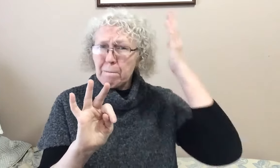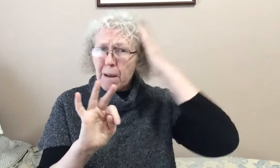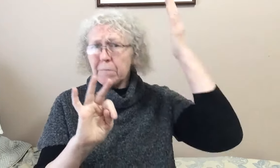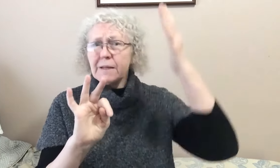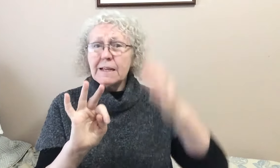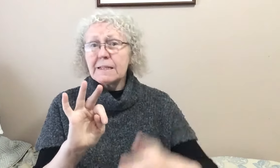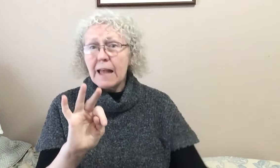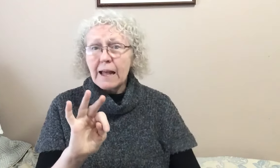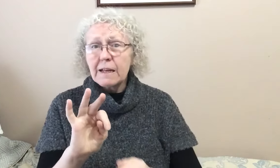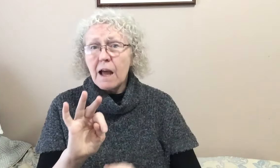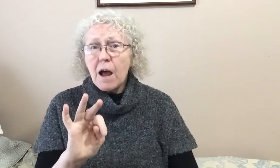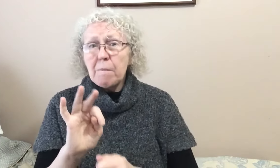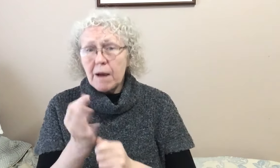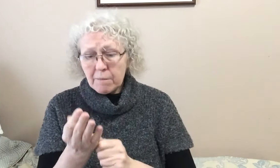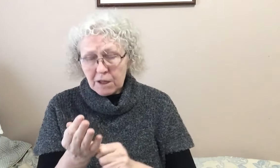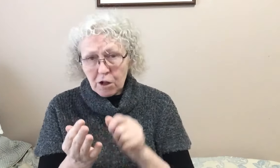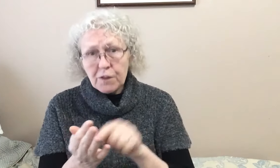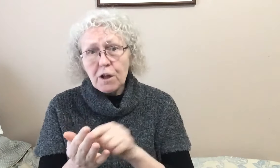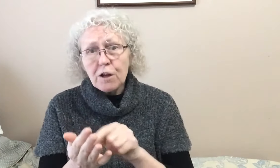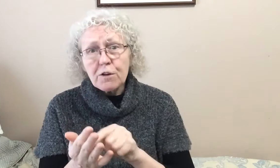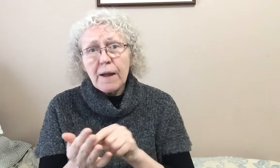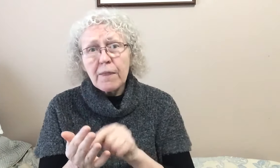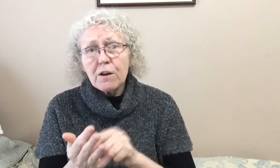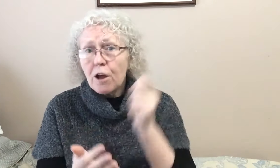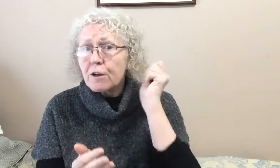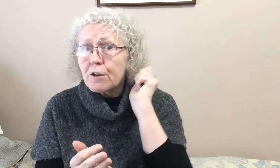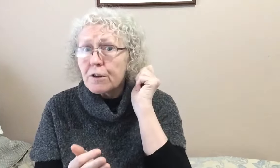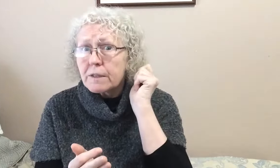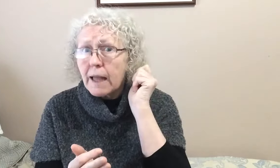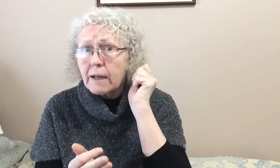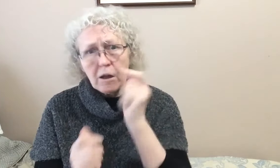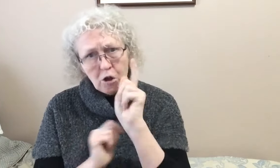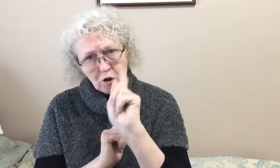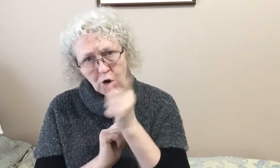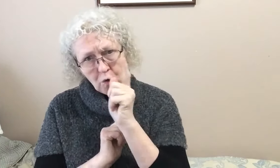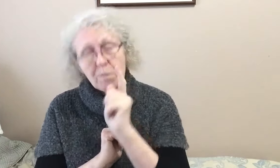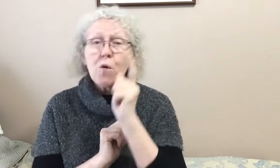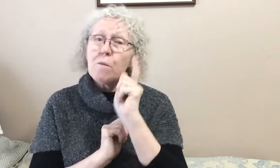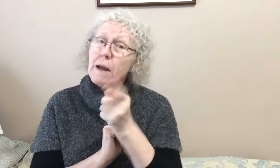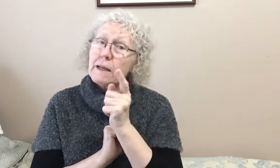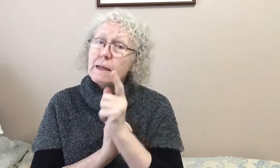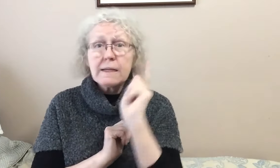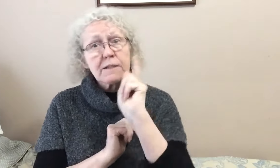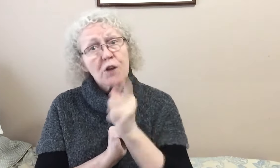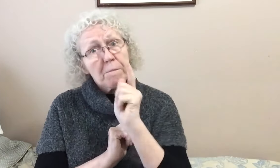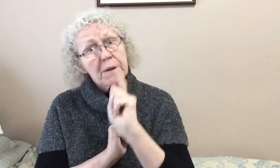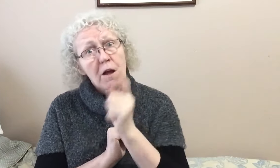bumped his head. Mommy called the doctor and the doctor said no more monkeys jumping on